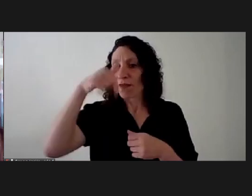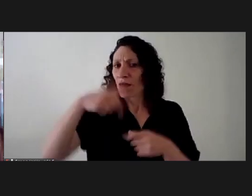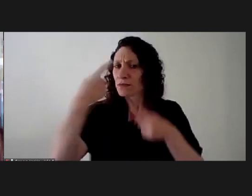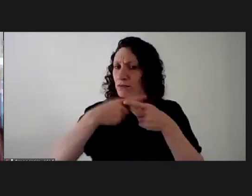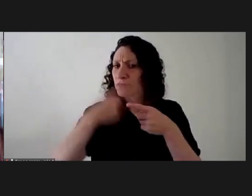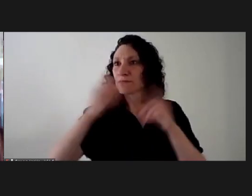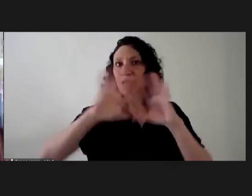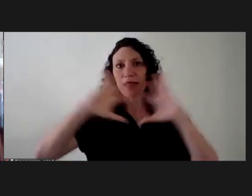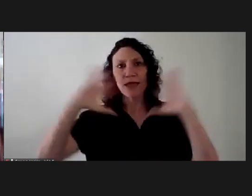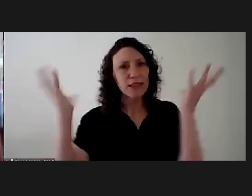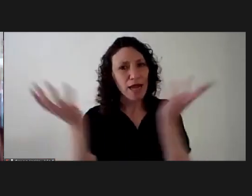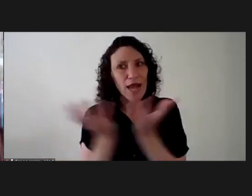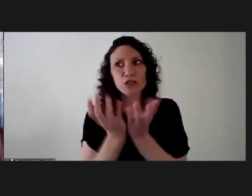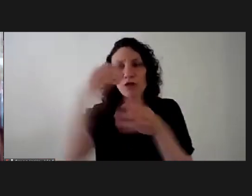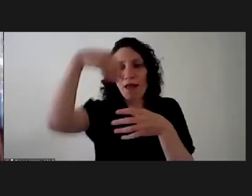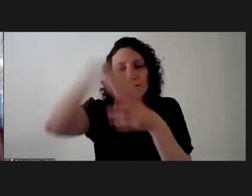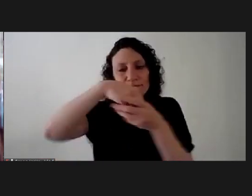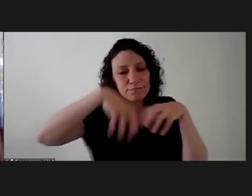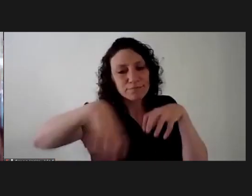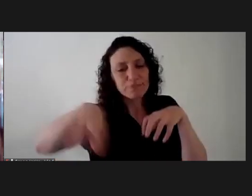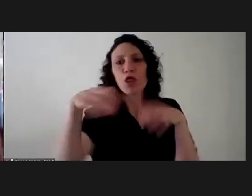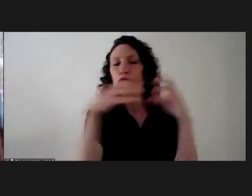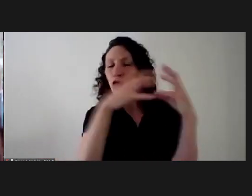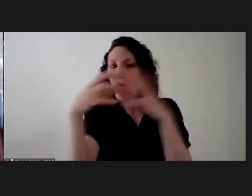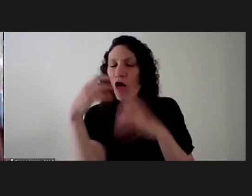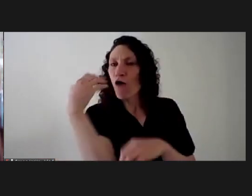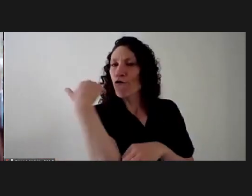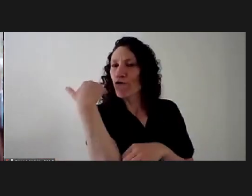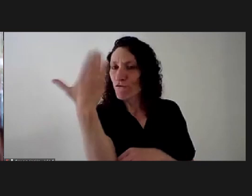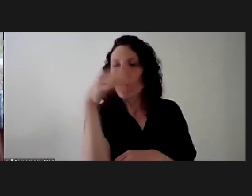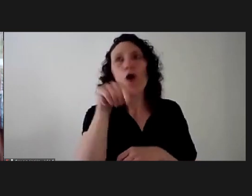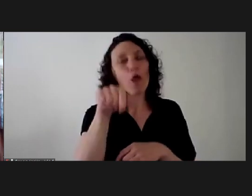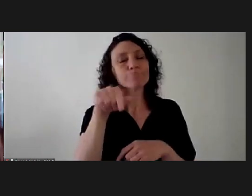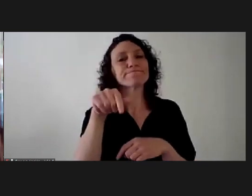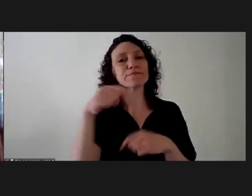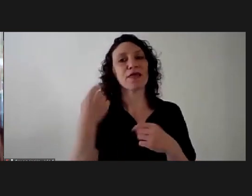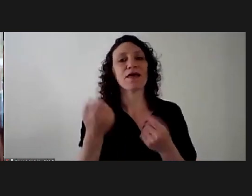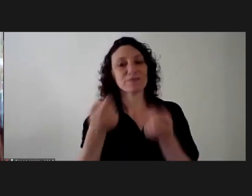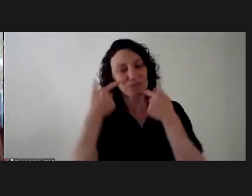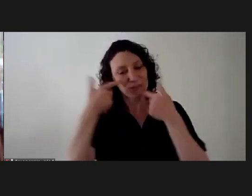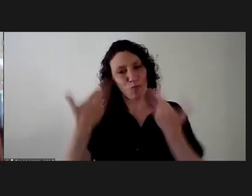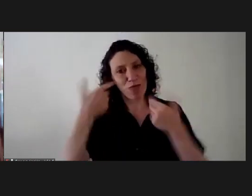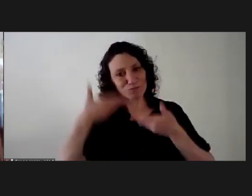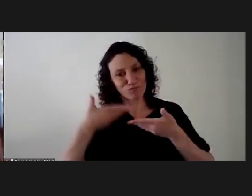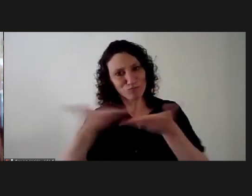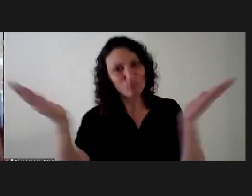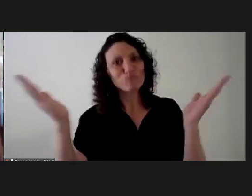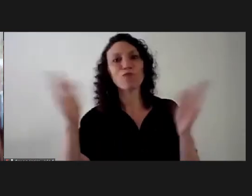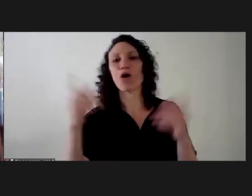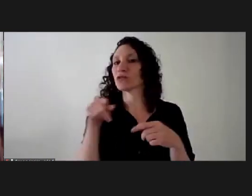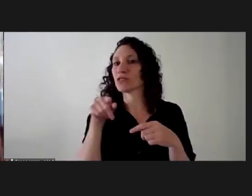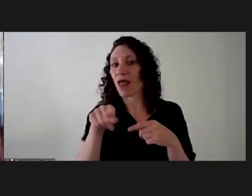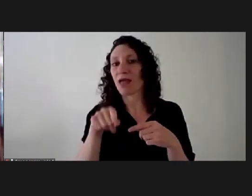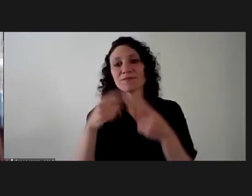issues of the agenda of cinema within the framework of an international event we have the ability to